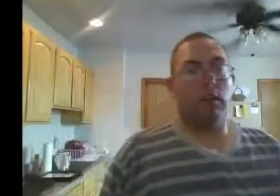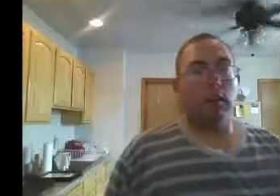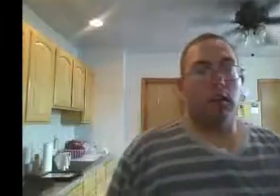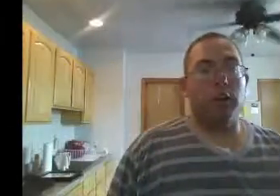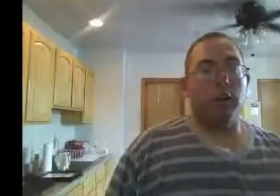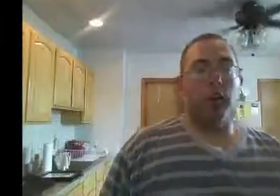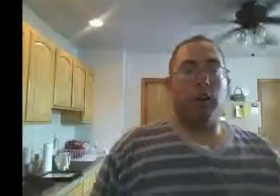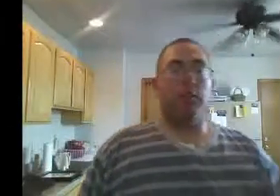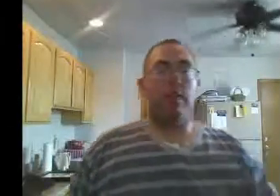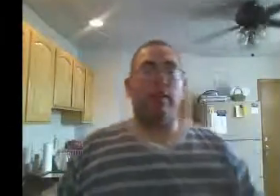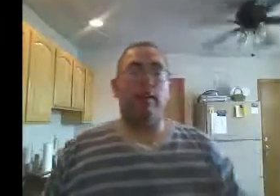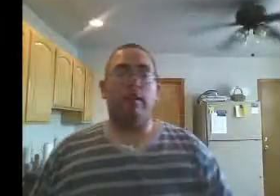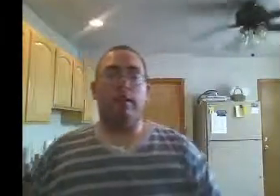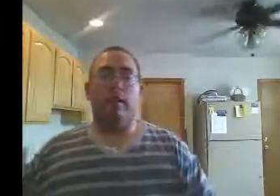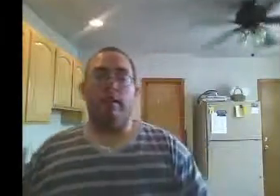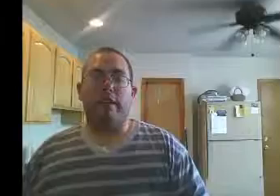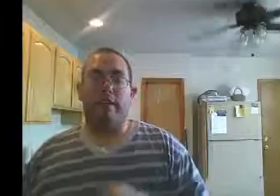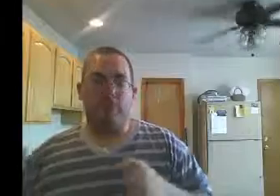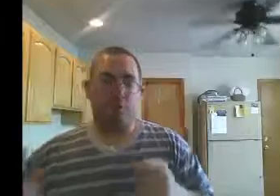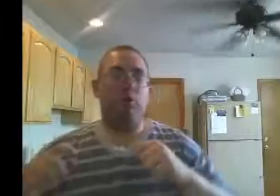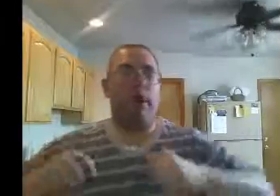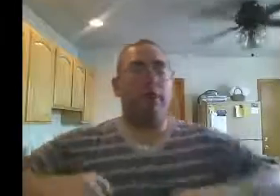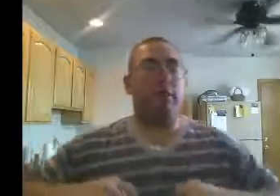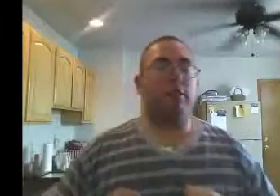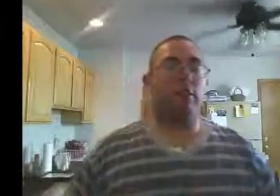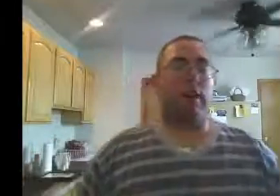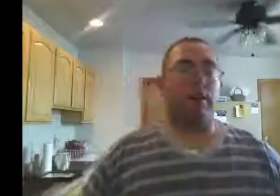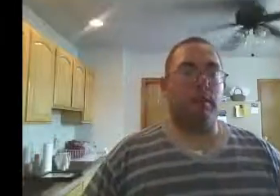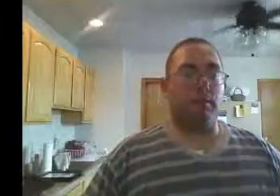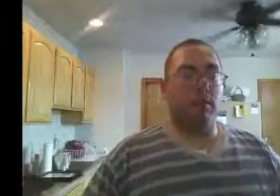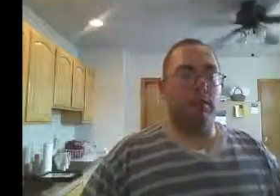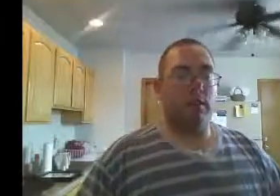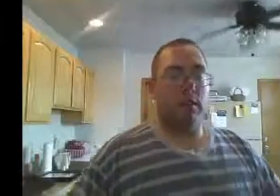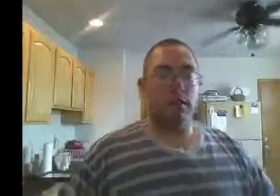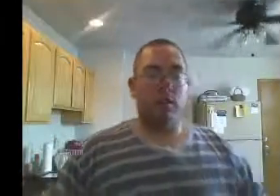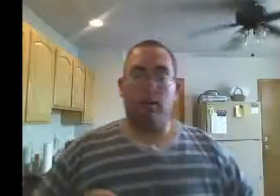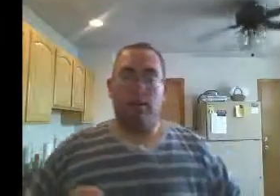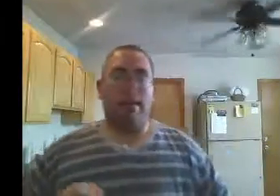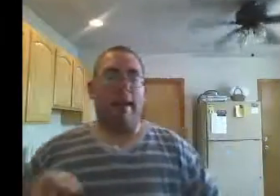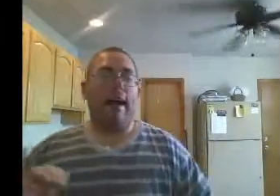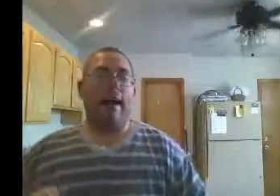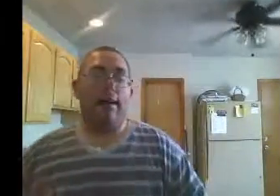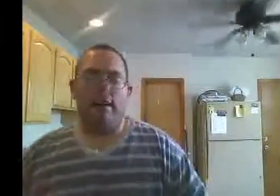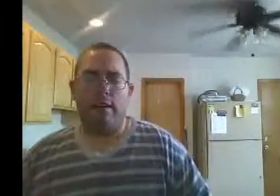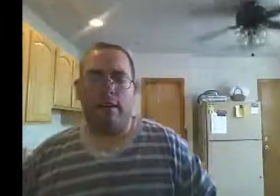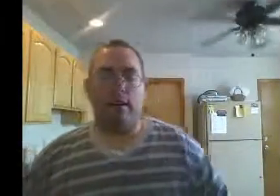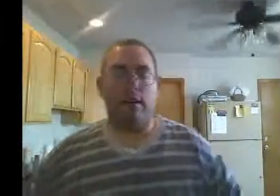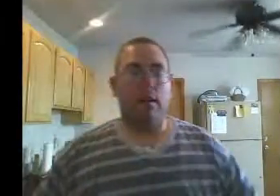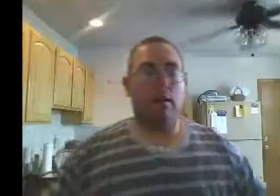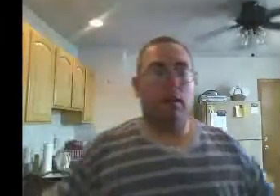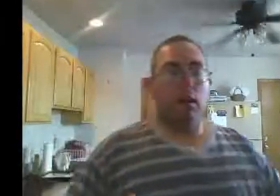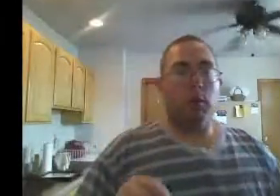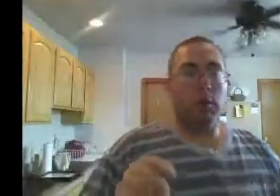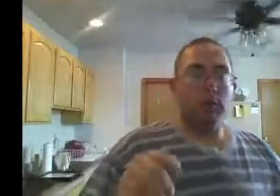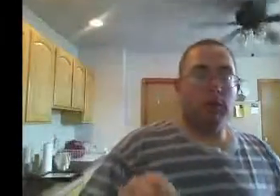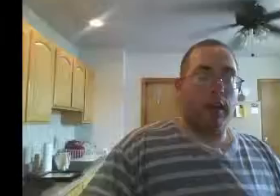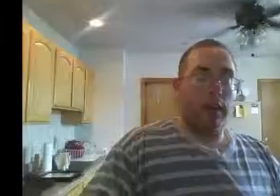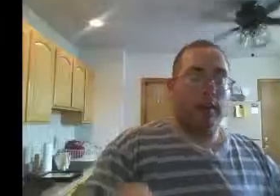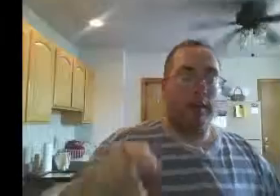you really think that you ran Deuces and Diamonds? Nuh-uh. While you were caring